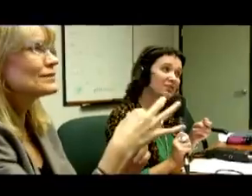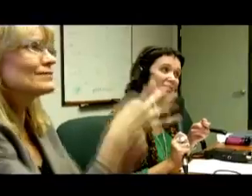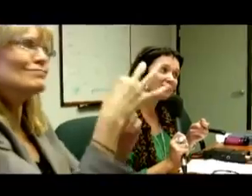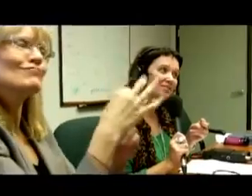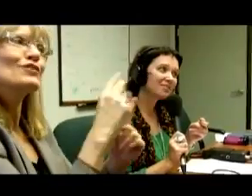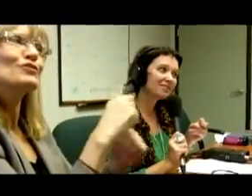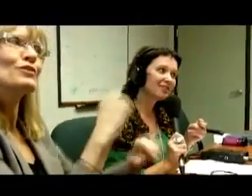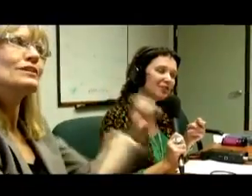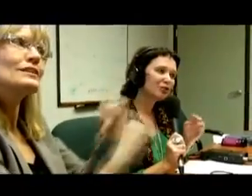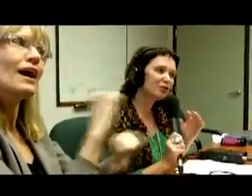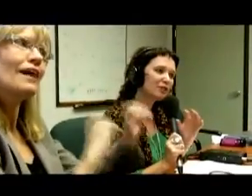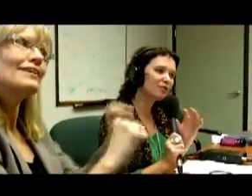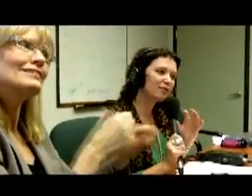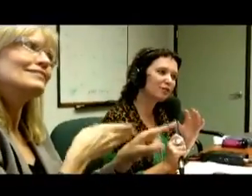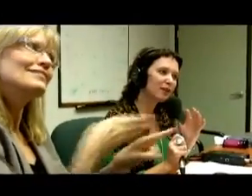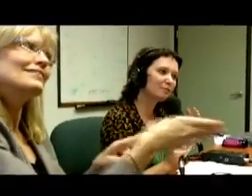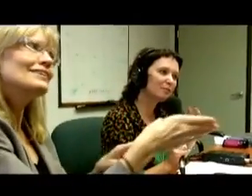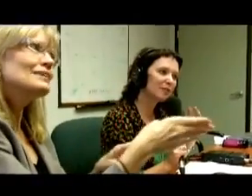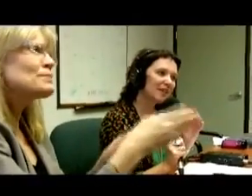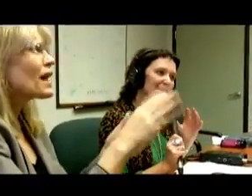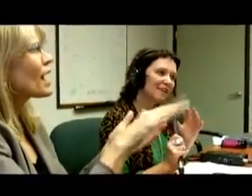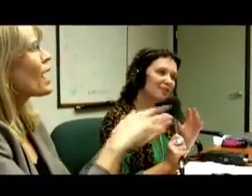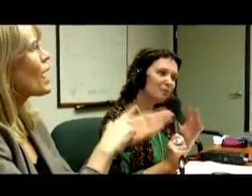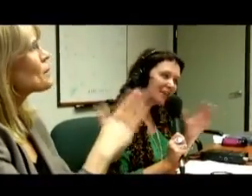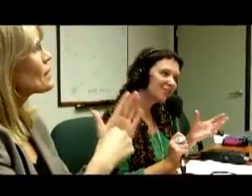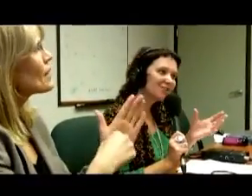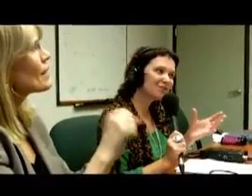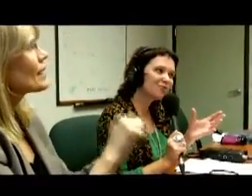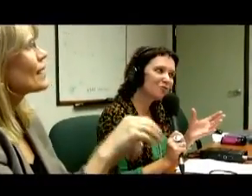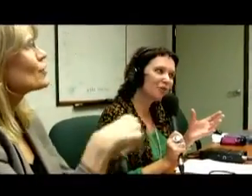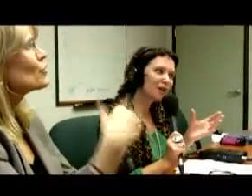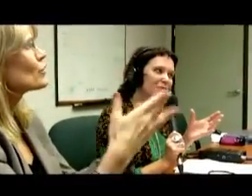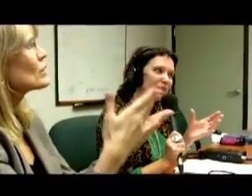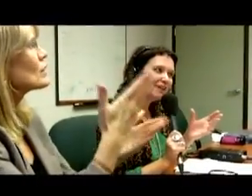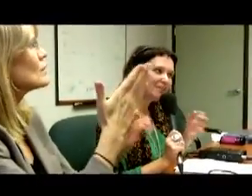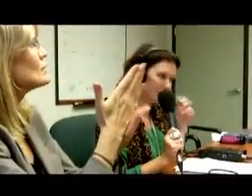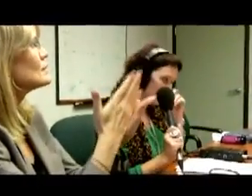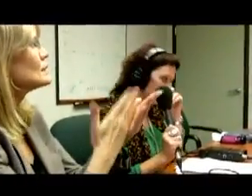science? Can you give some dimensions to what that would be?